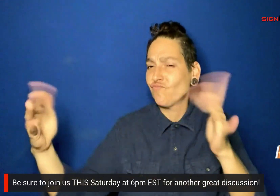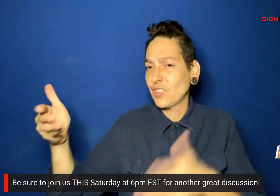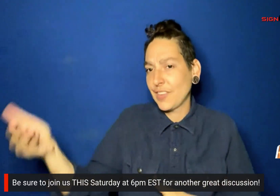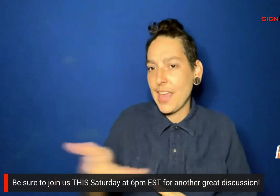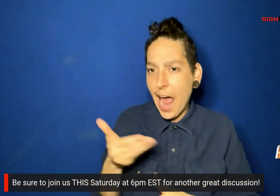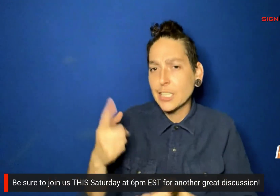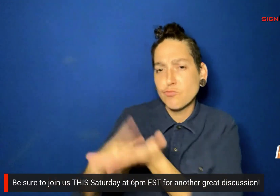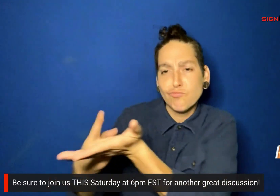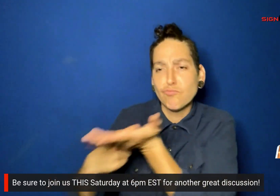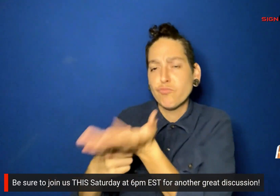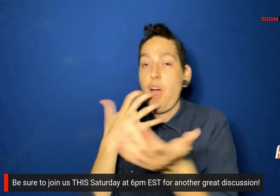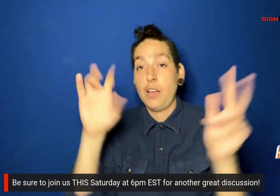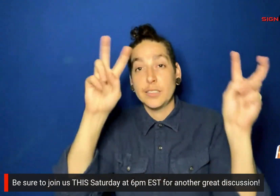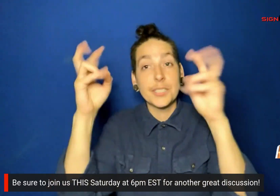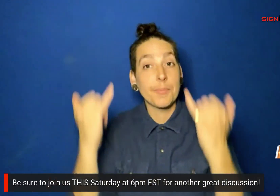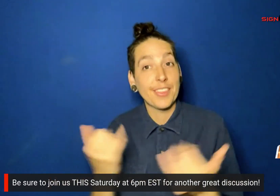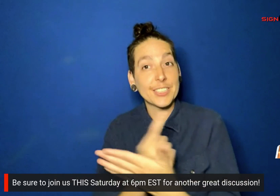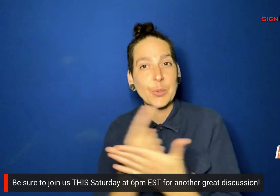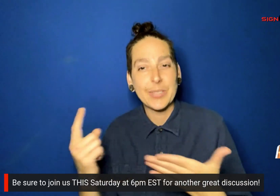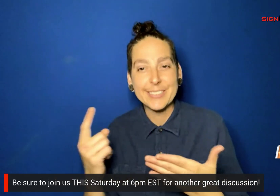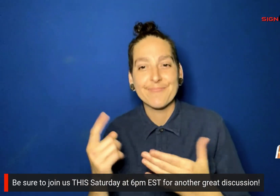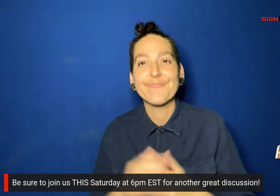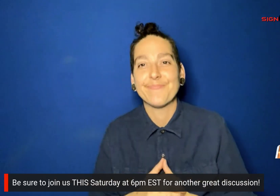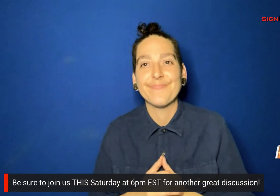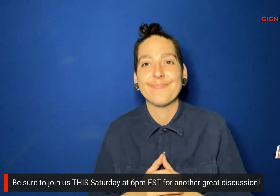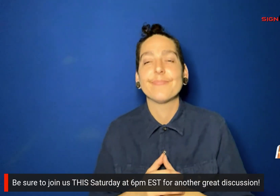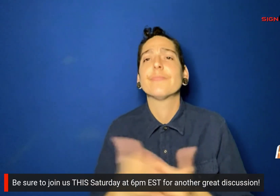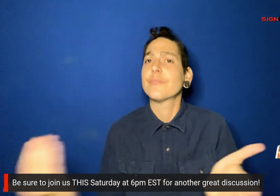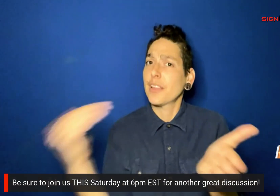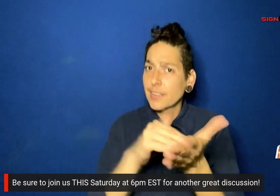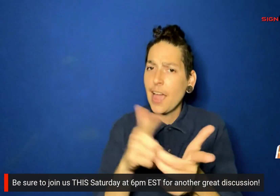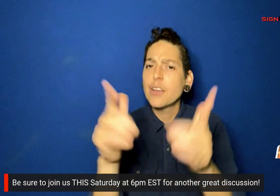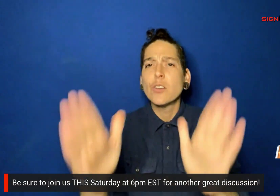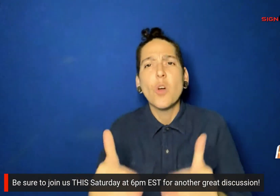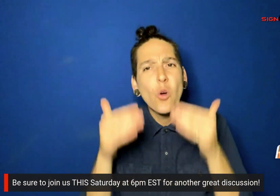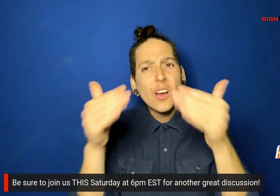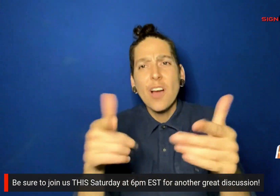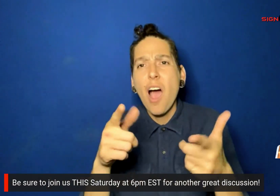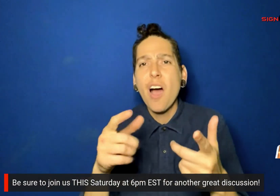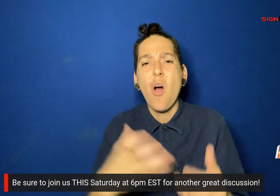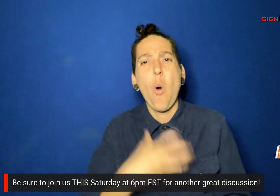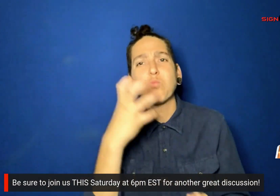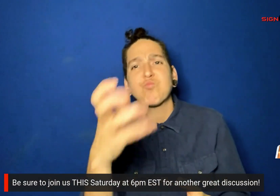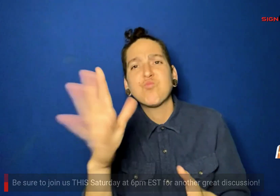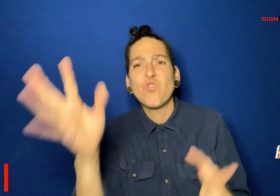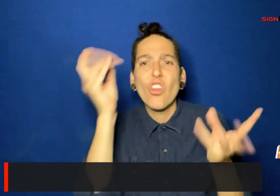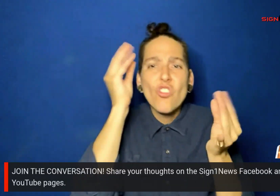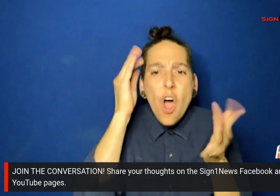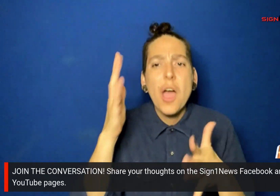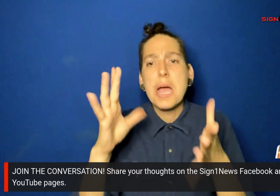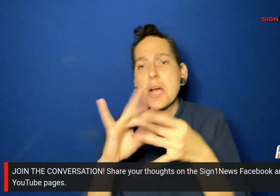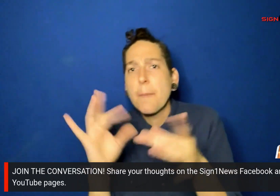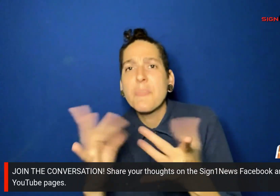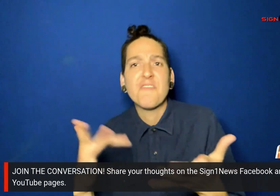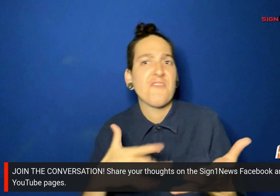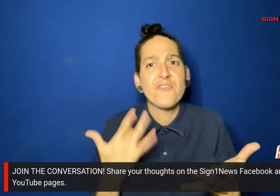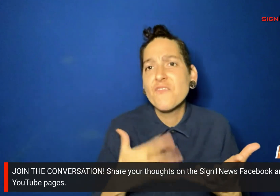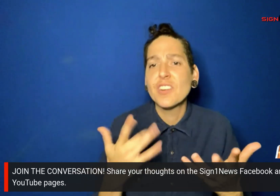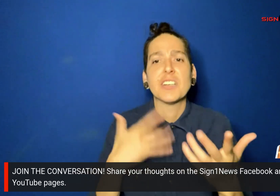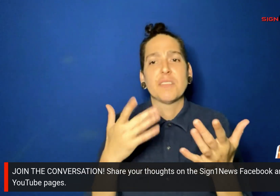a live panel of diverse guests to discuss the hot topics of the week. Again, be sure to post your thoughts and comments